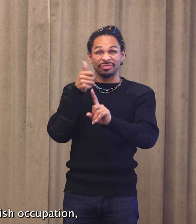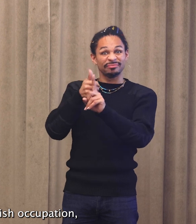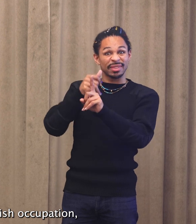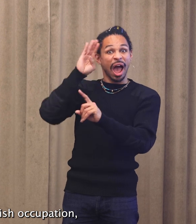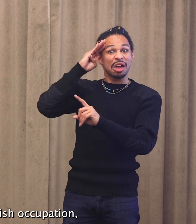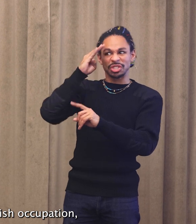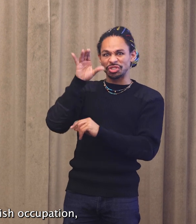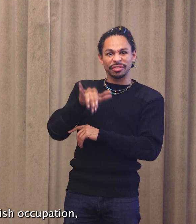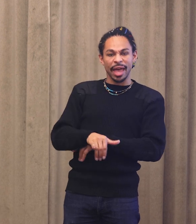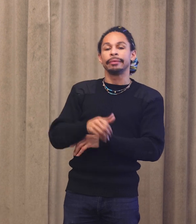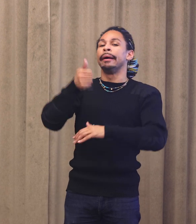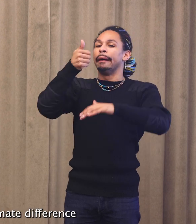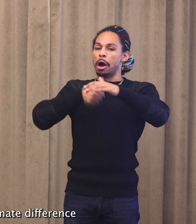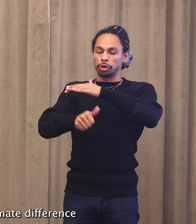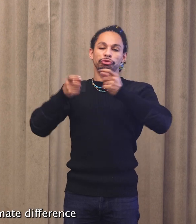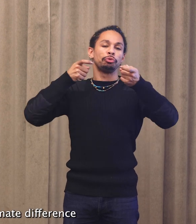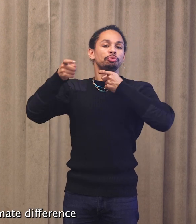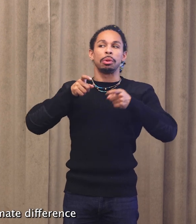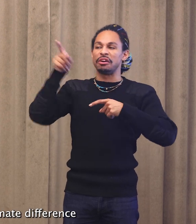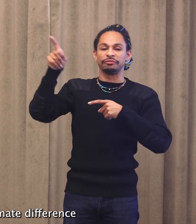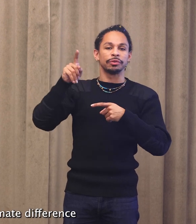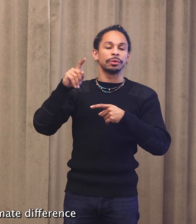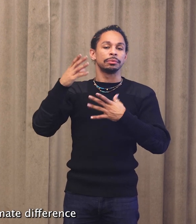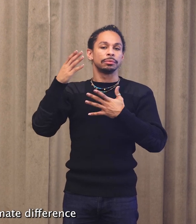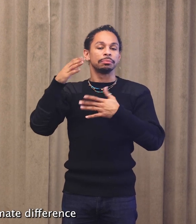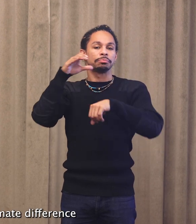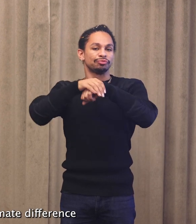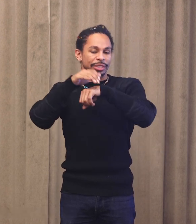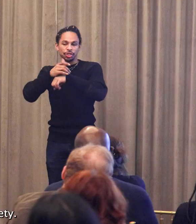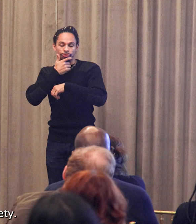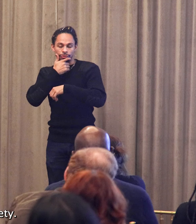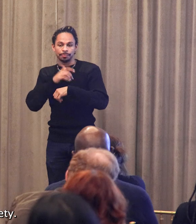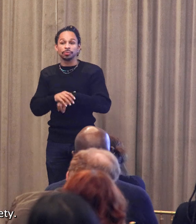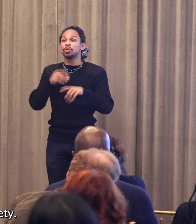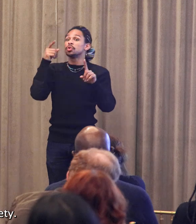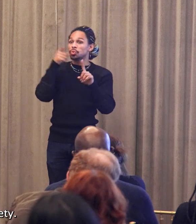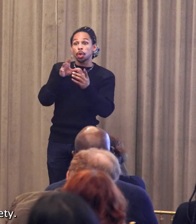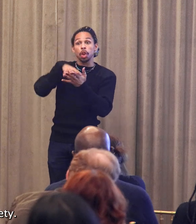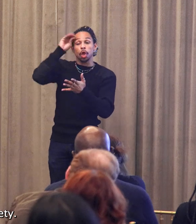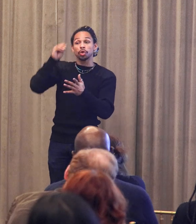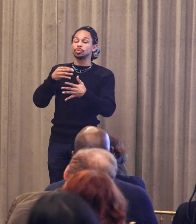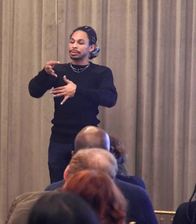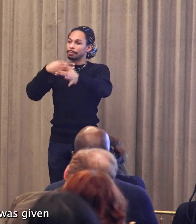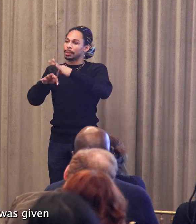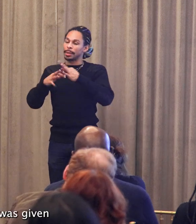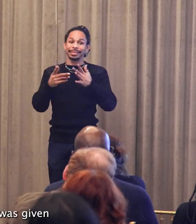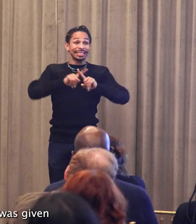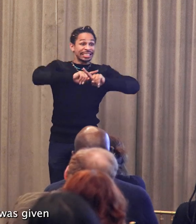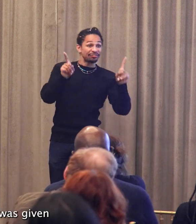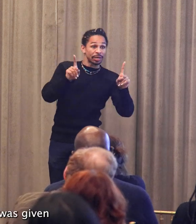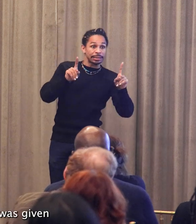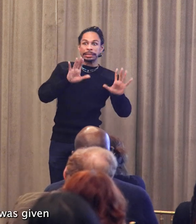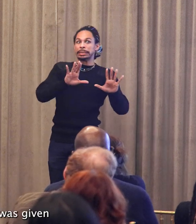years under British occupation, you learn to sublimate difference for safety. So